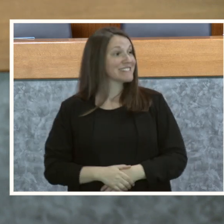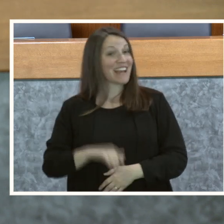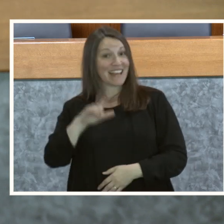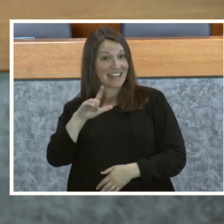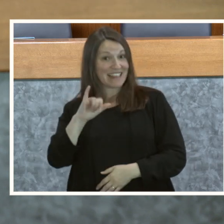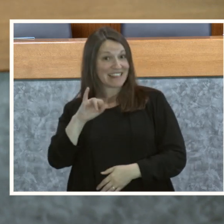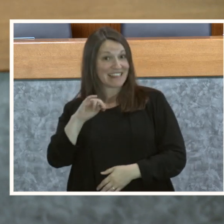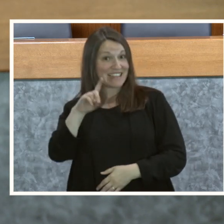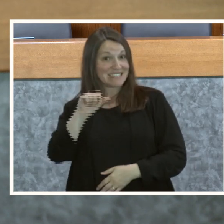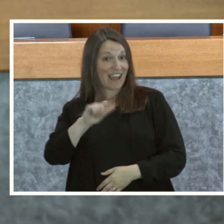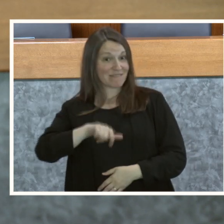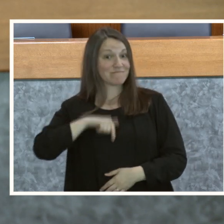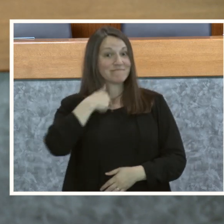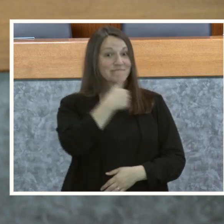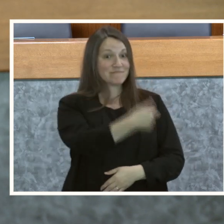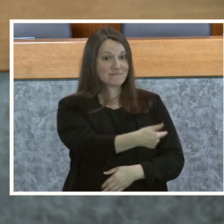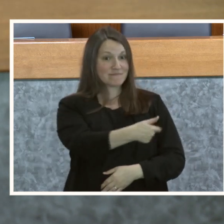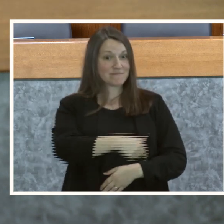I'll turn it back over to you.